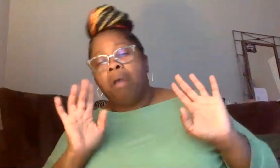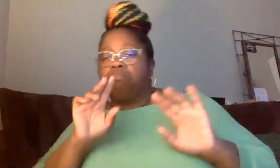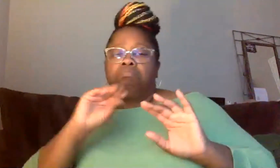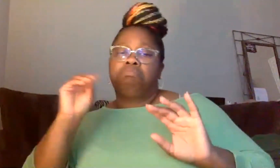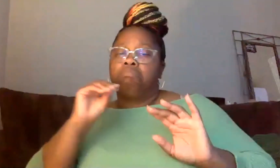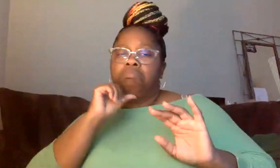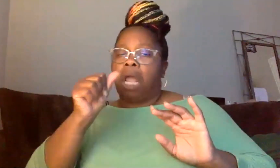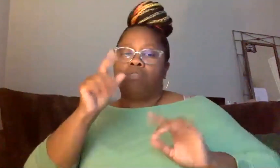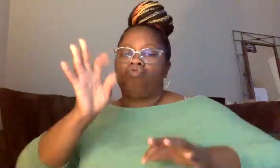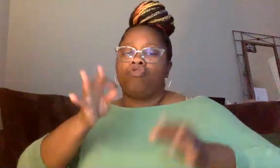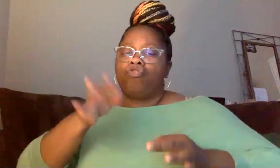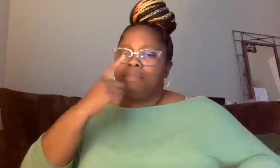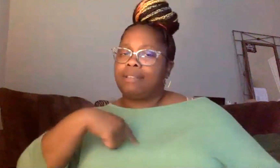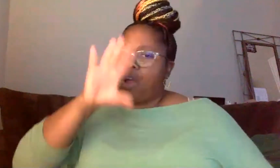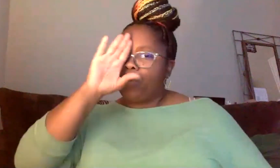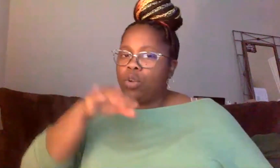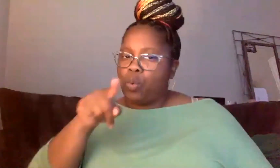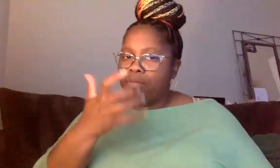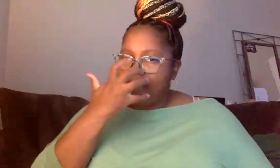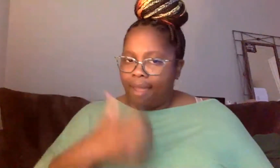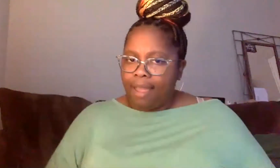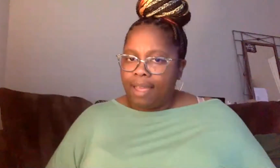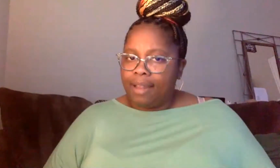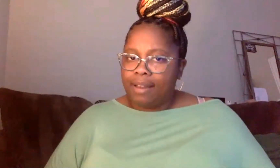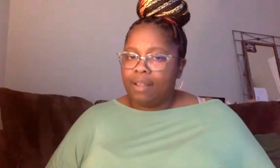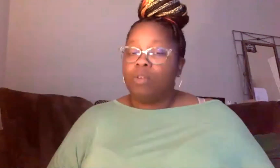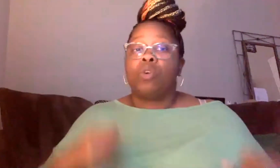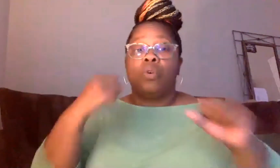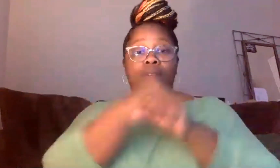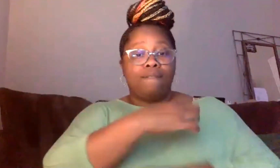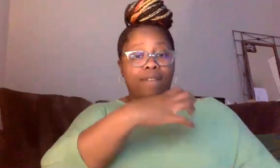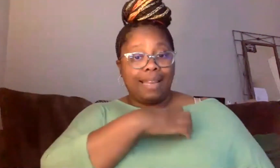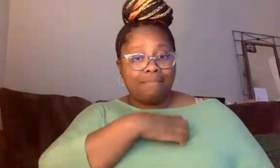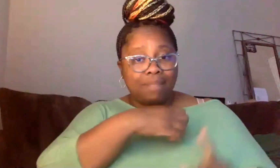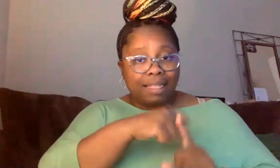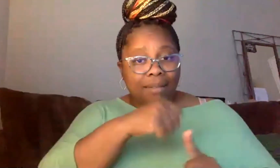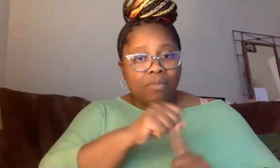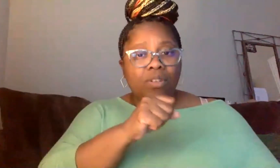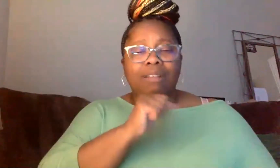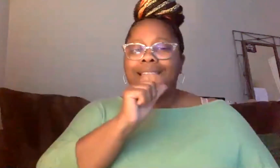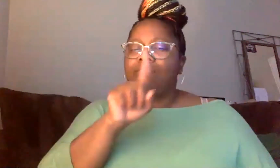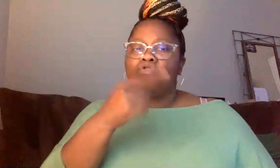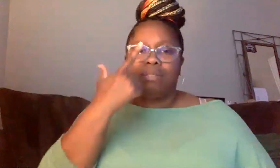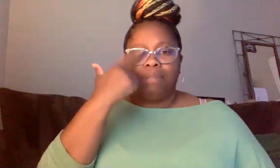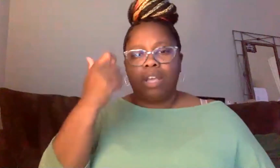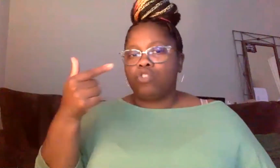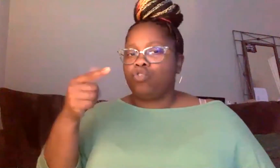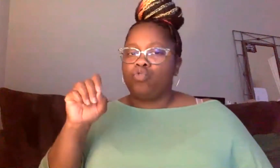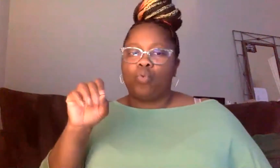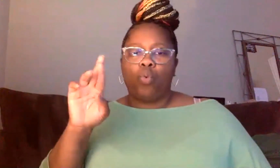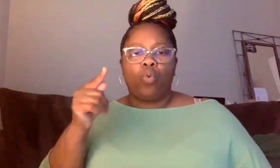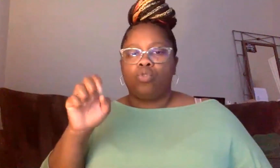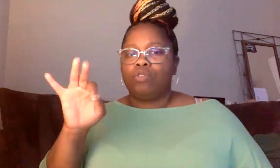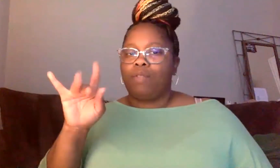And, um, what we're only, we're not only fighting police brutality. This isn't just because, um, George Floyd was